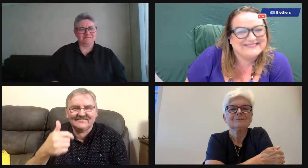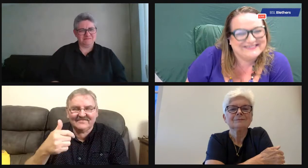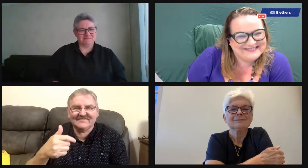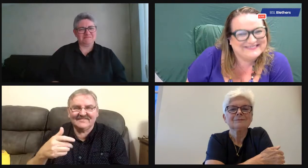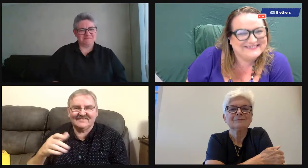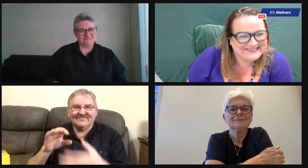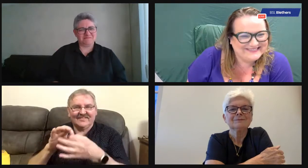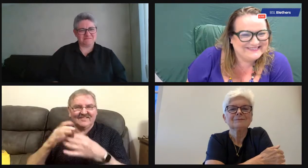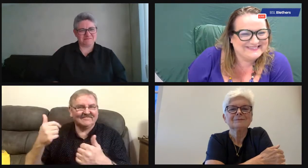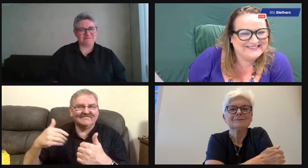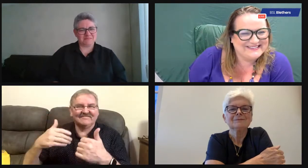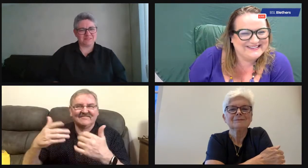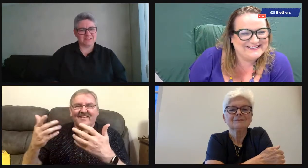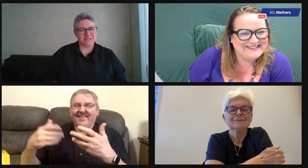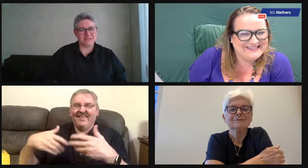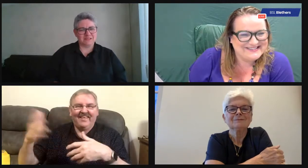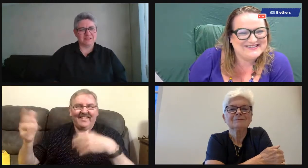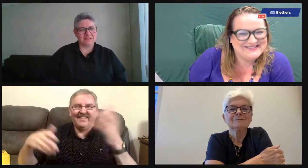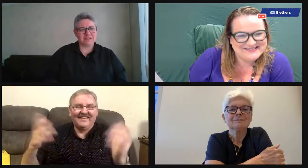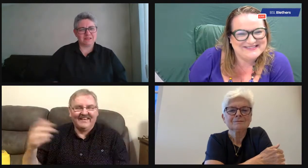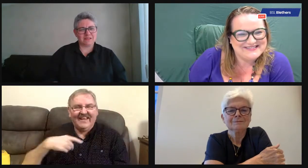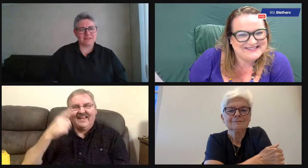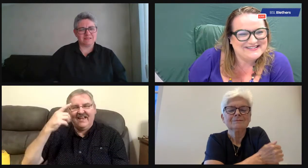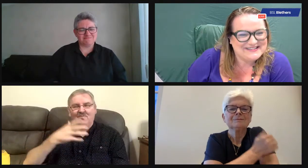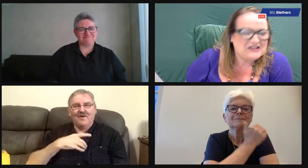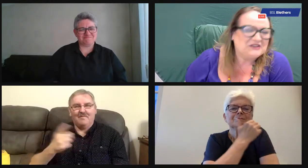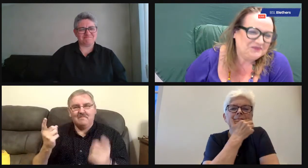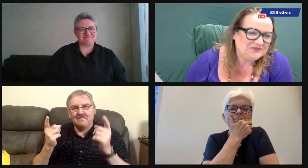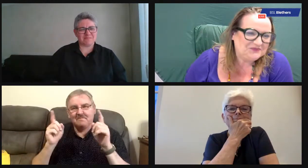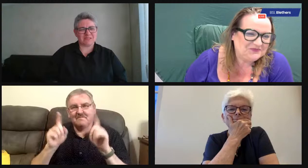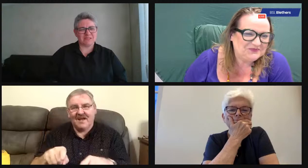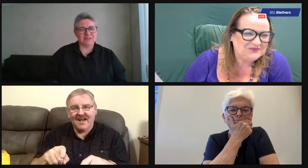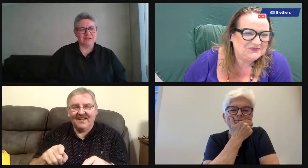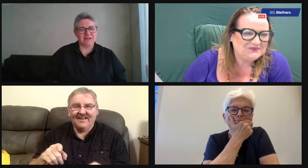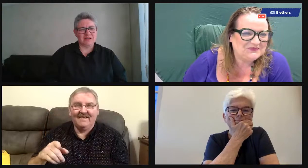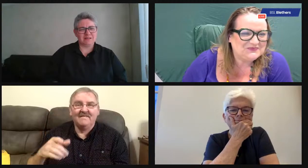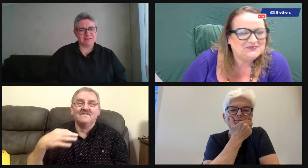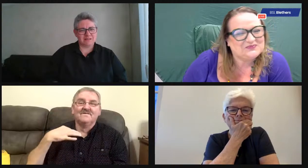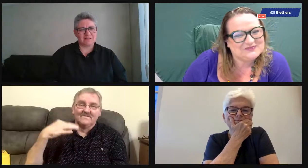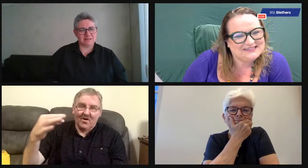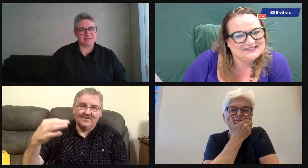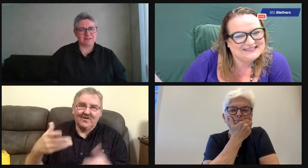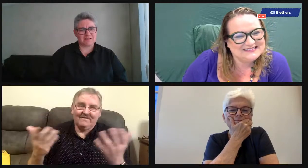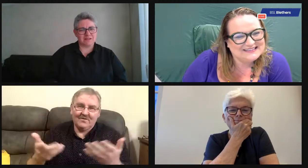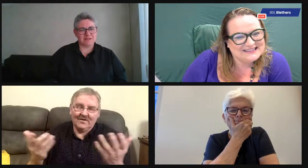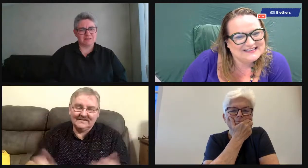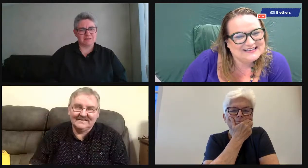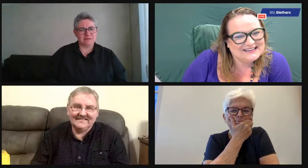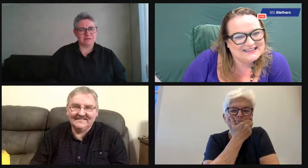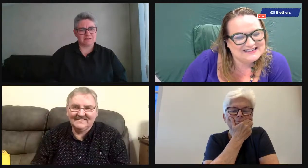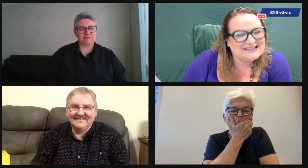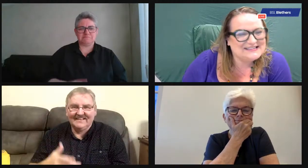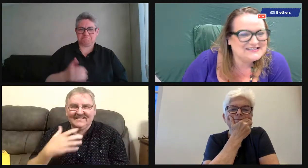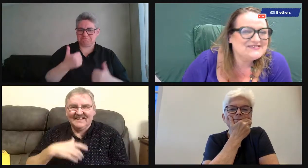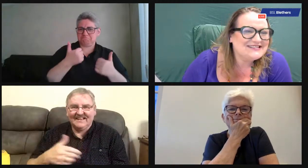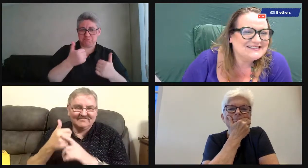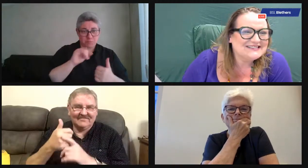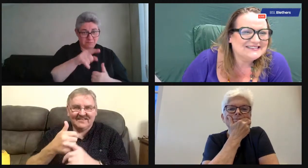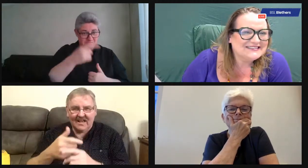sing songs. Moira could tell you, I mean, we all had such a really good relationship. You know, hopefully